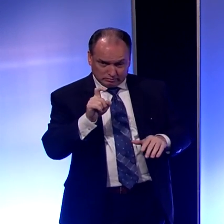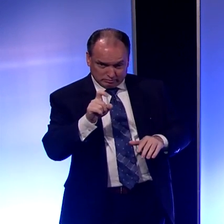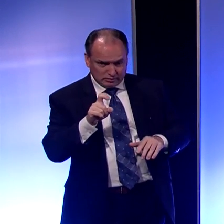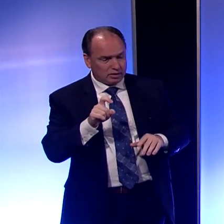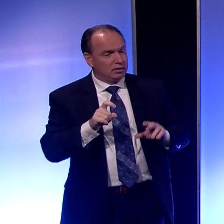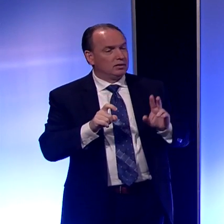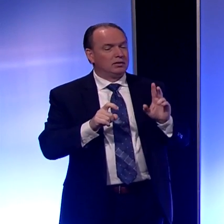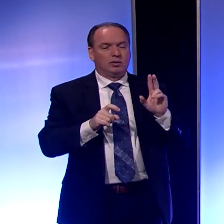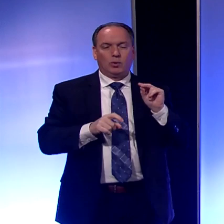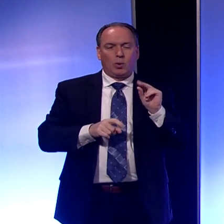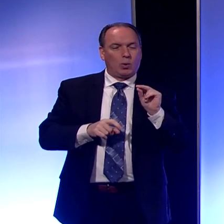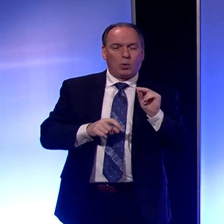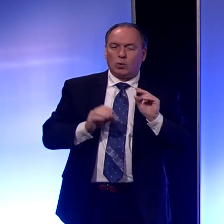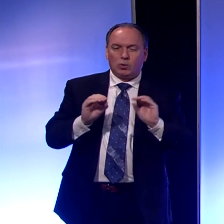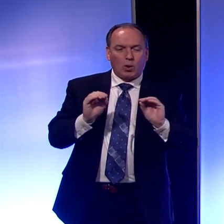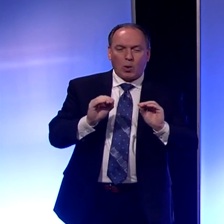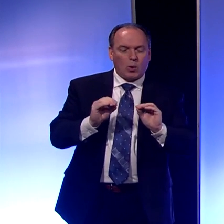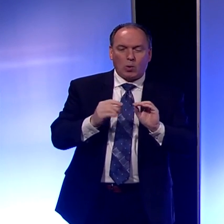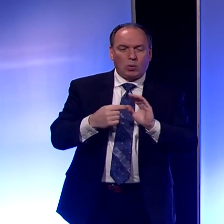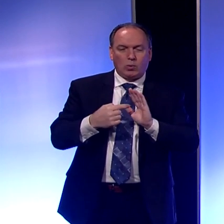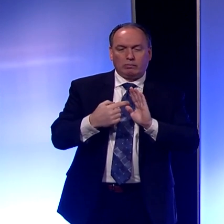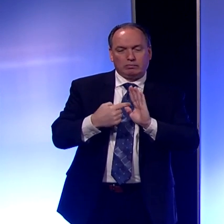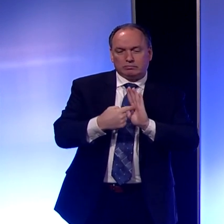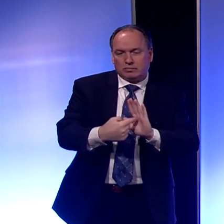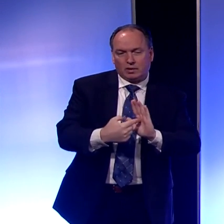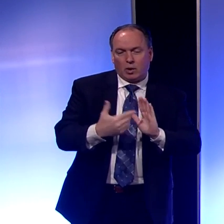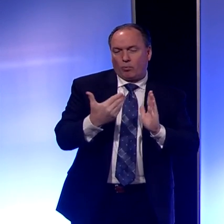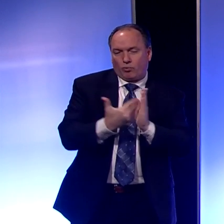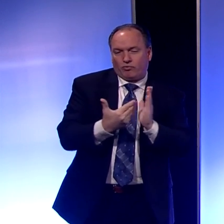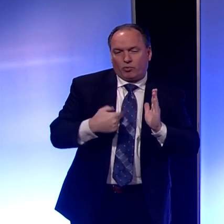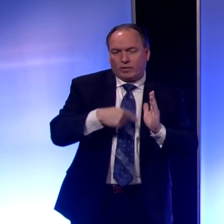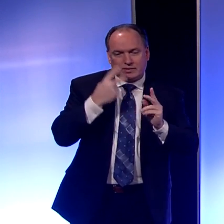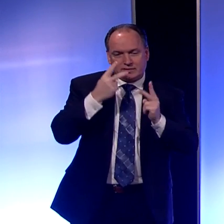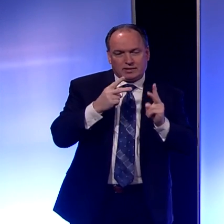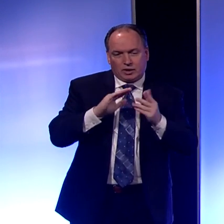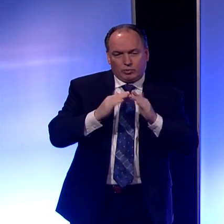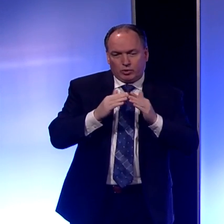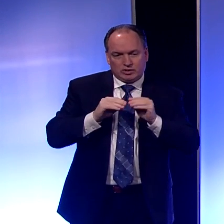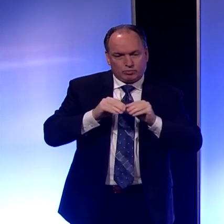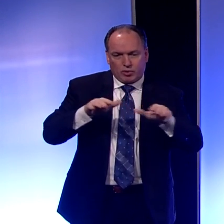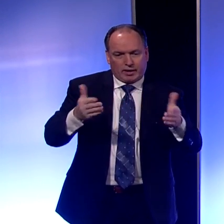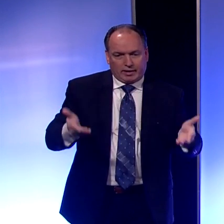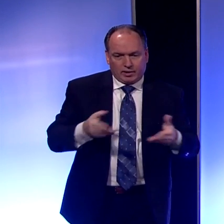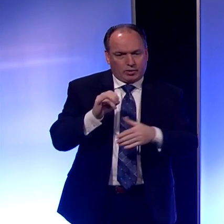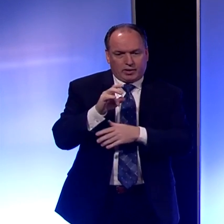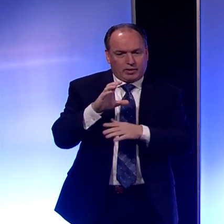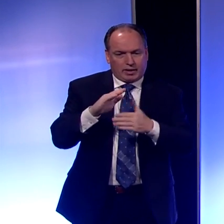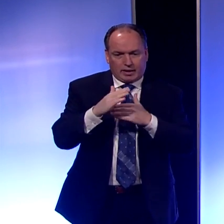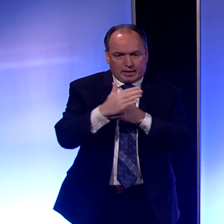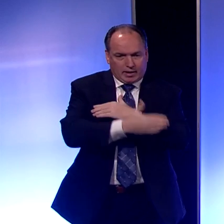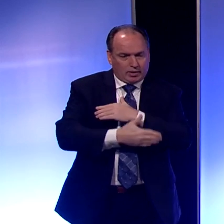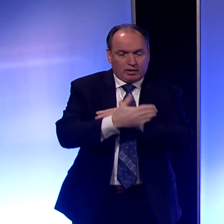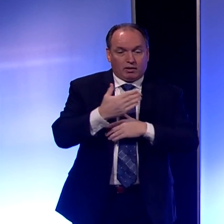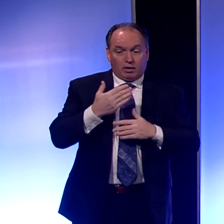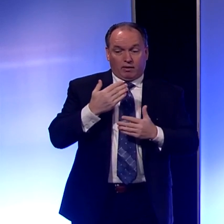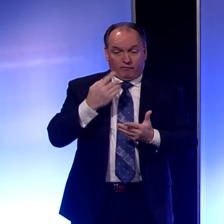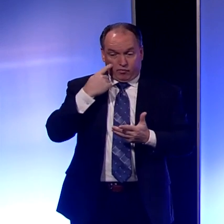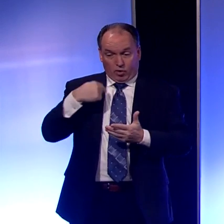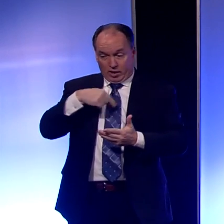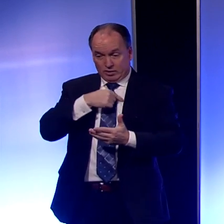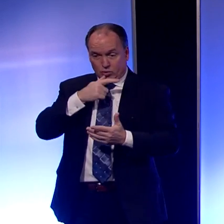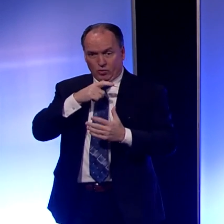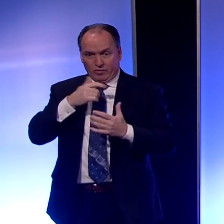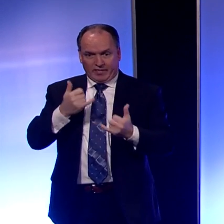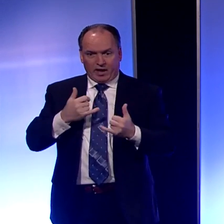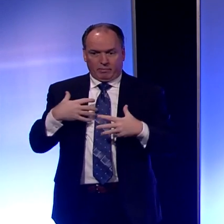have no indication that we are seeing community spread here in Erie County. Okay. I have to say that those of us who've been in the middle of this now